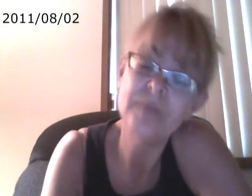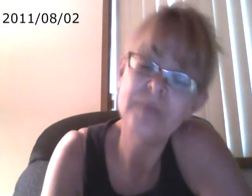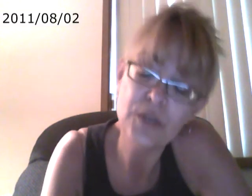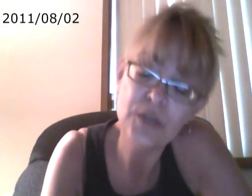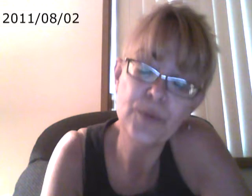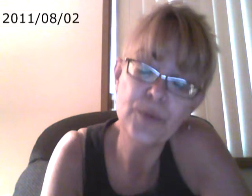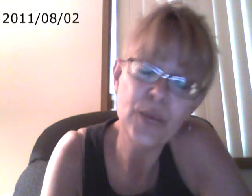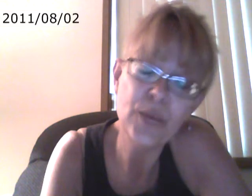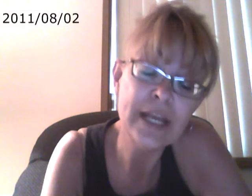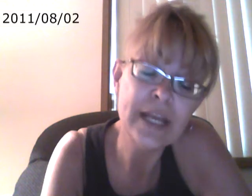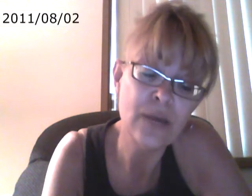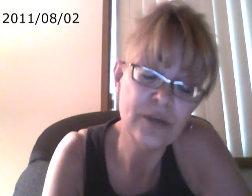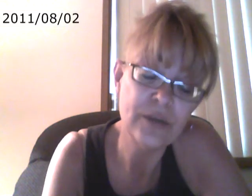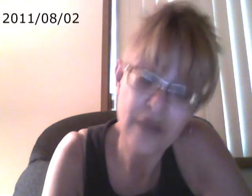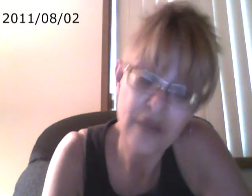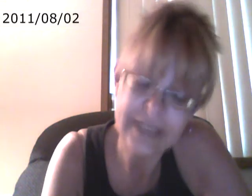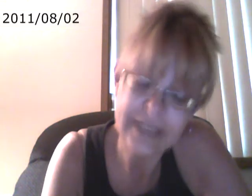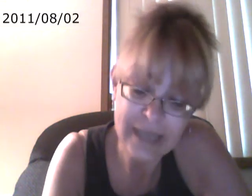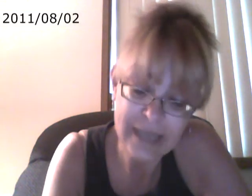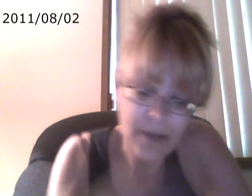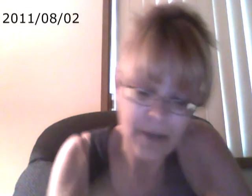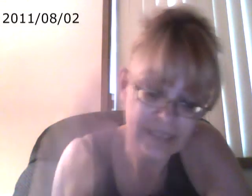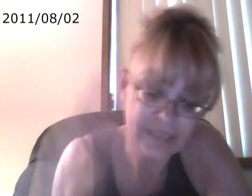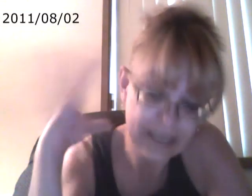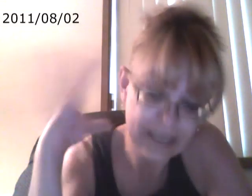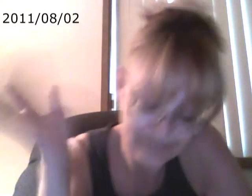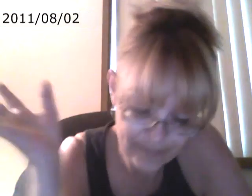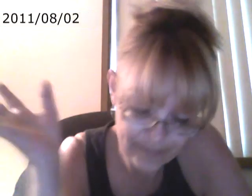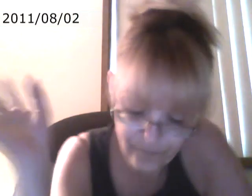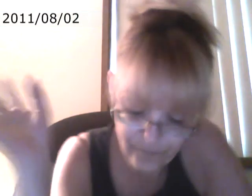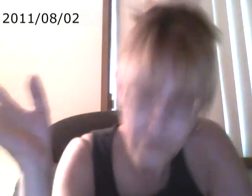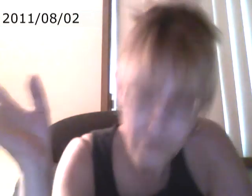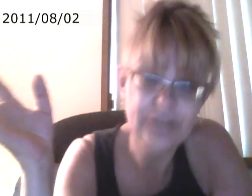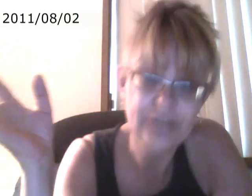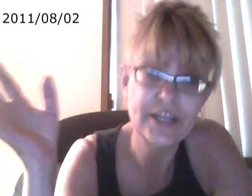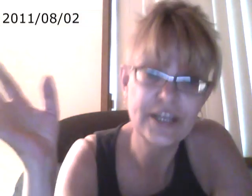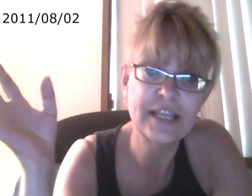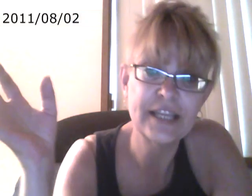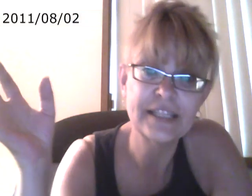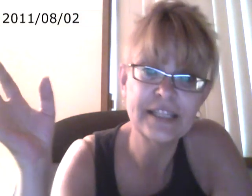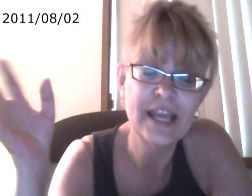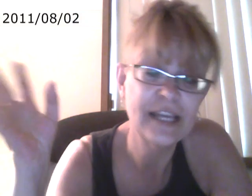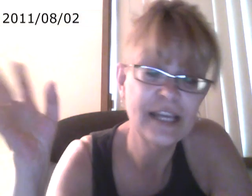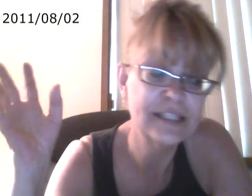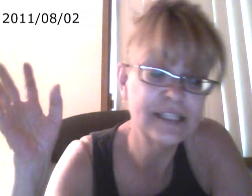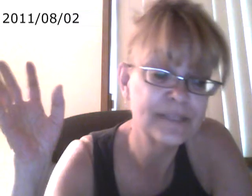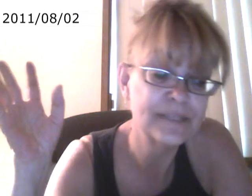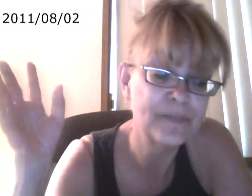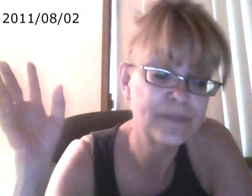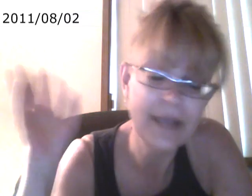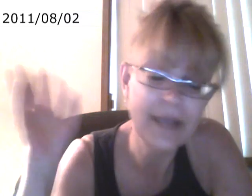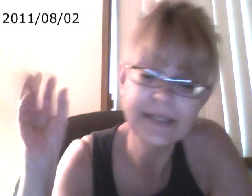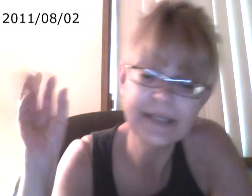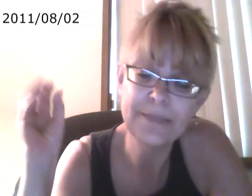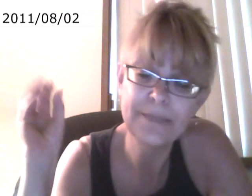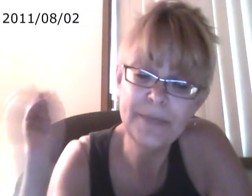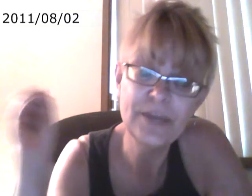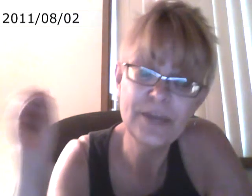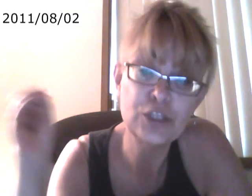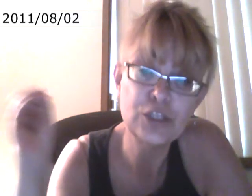so, but right now we are not in that mindset, fully understand that and, but people that do